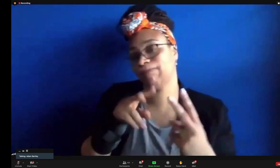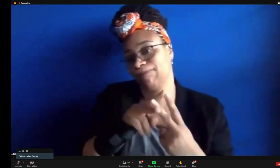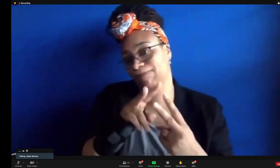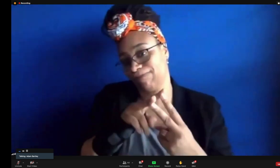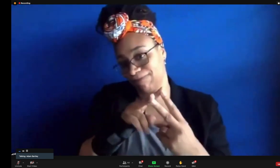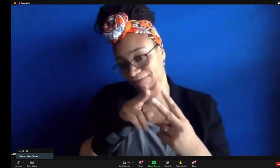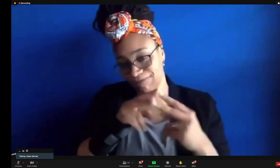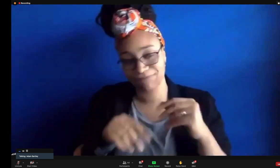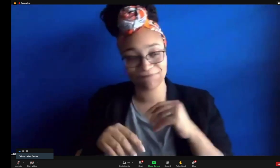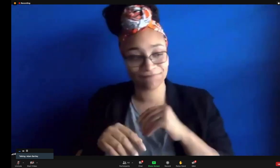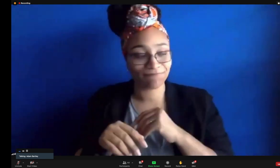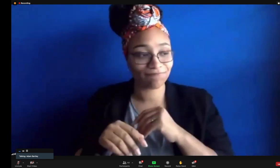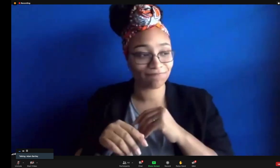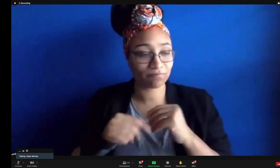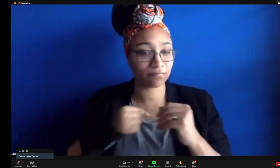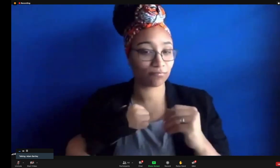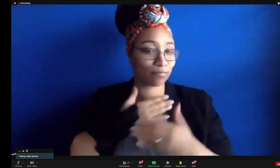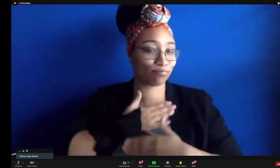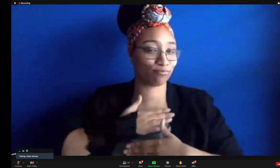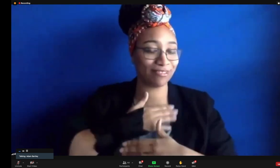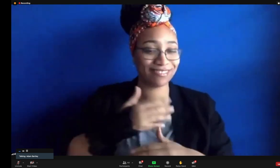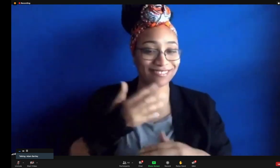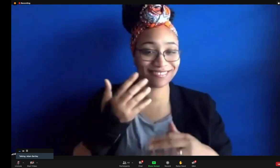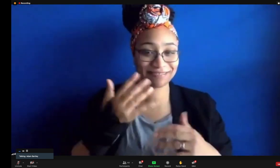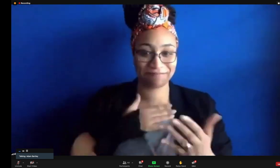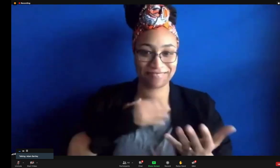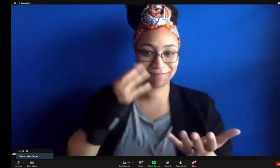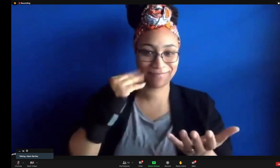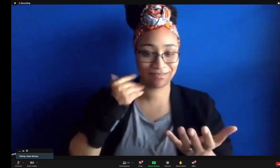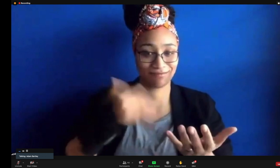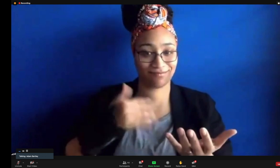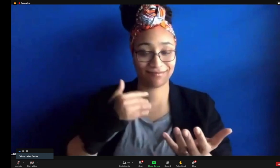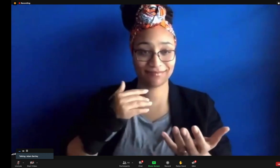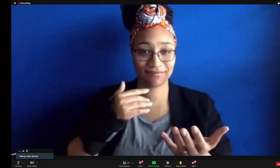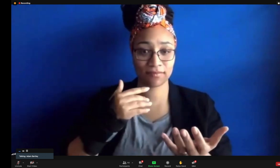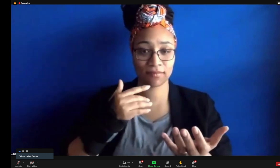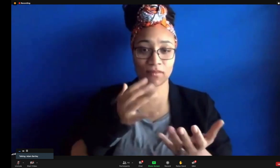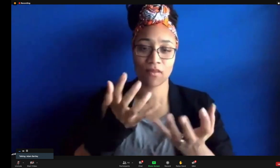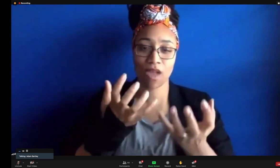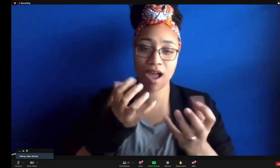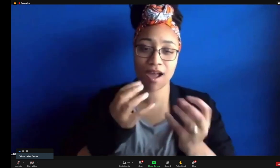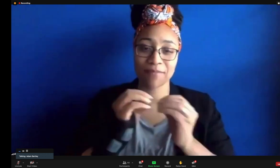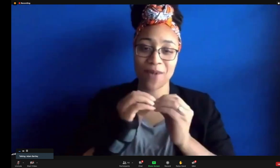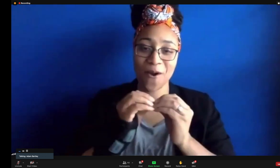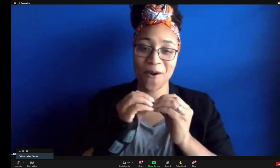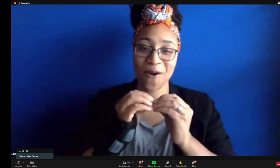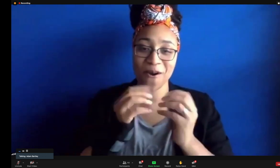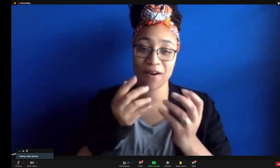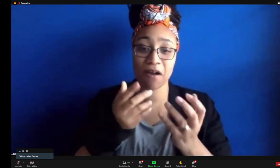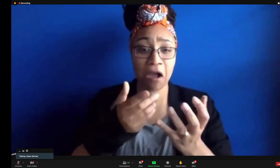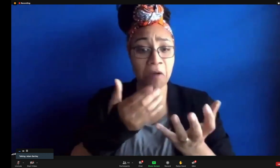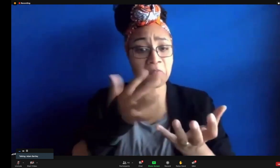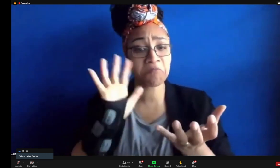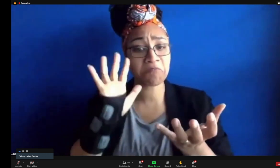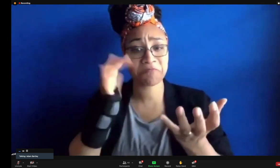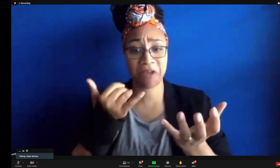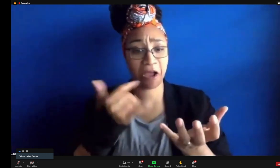sitting back in this other role. And it's been one that I've really enjoyed. I've enjoyed this experience. I'd say, well,